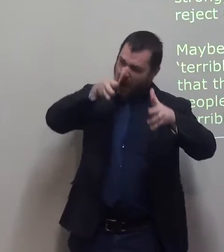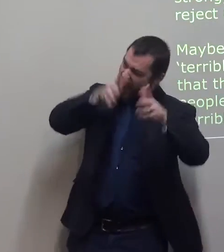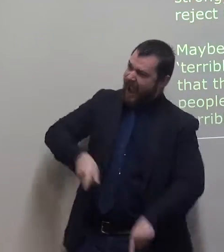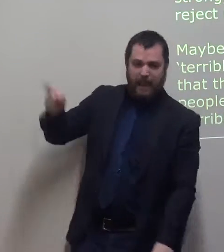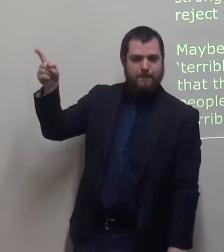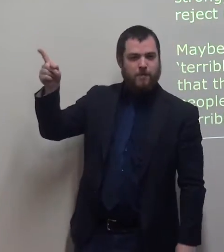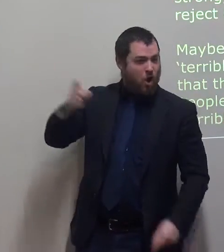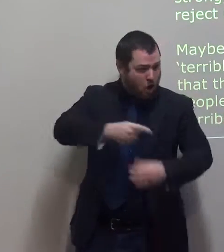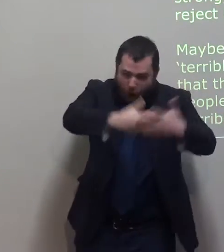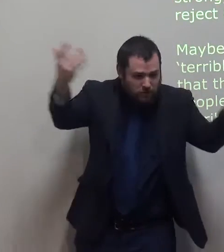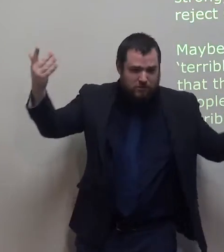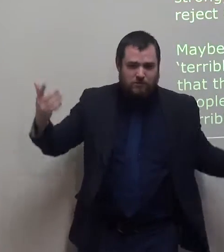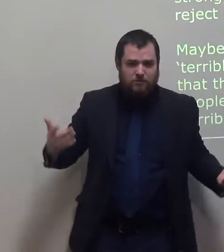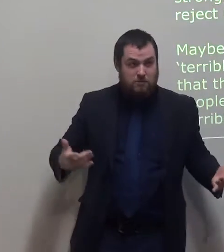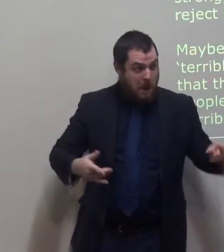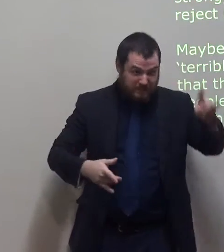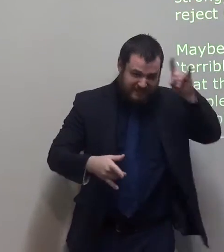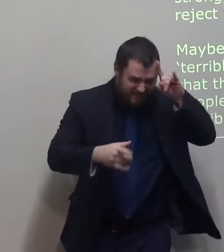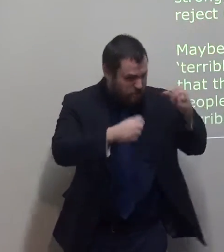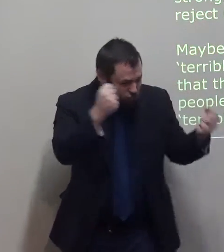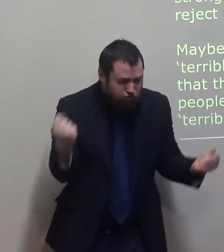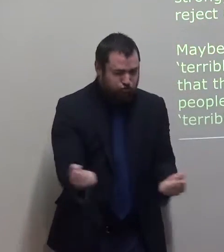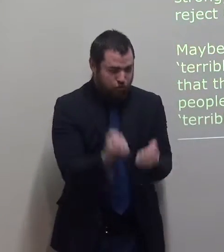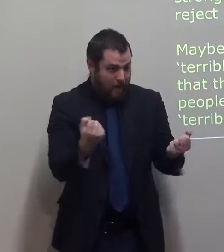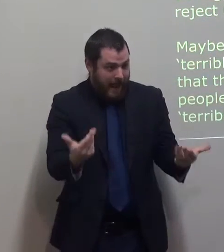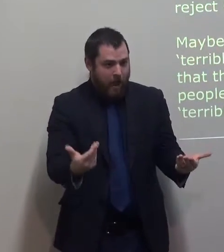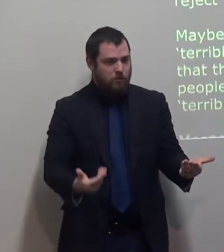You can see that the devil is strong and many people hate God.